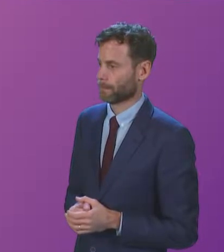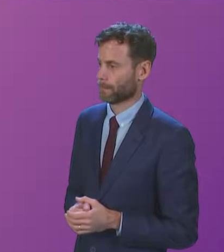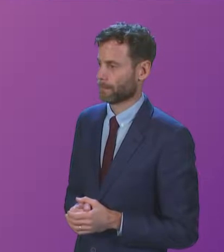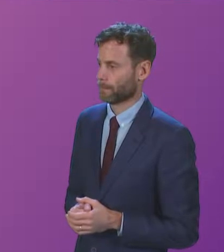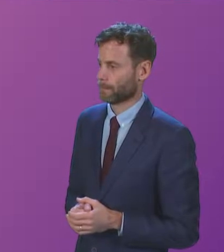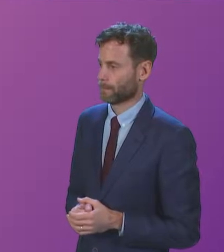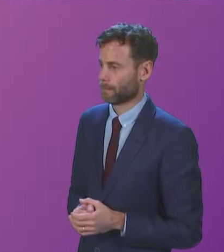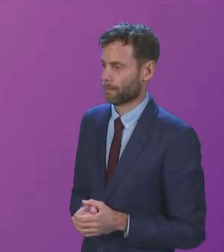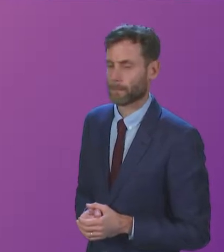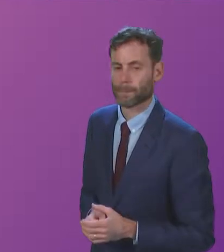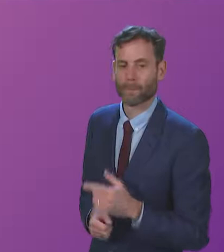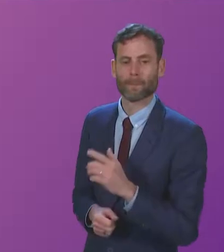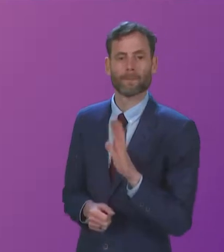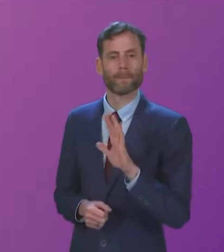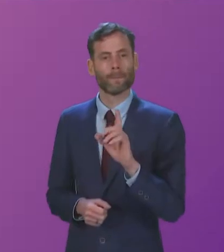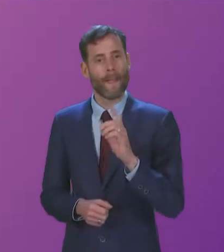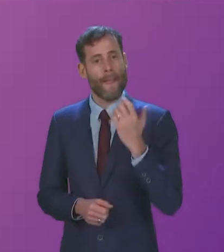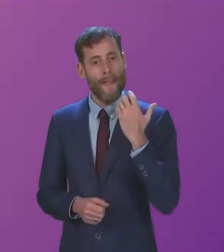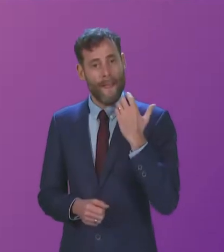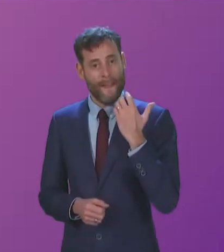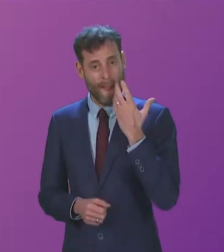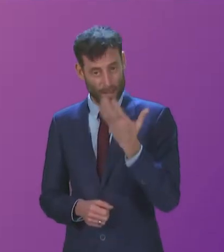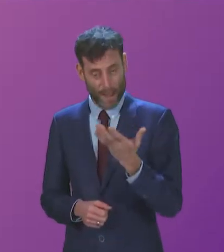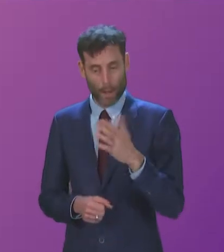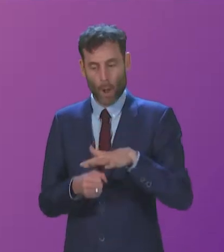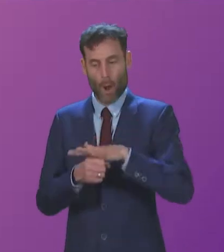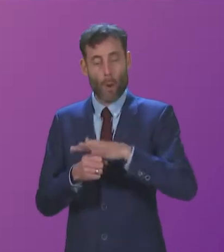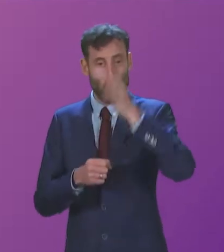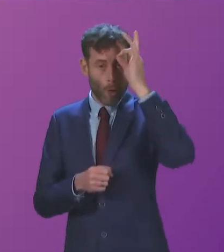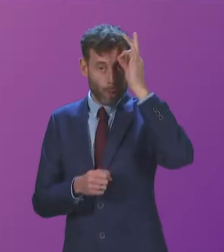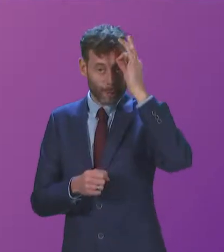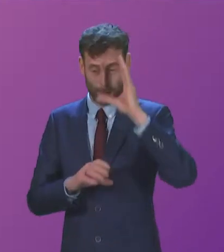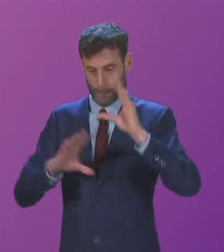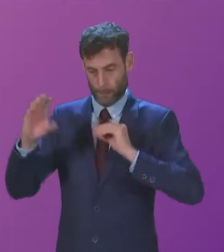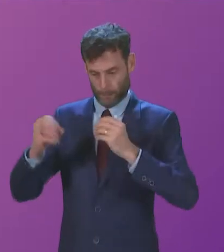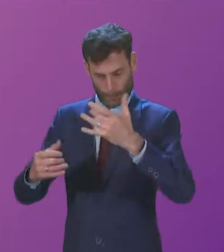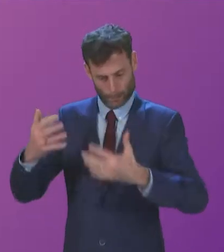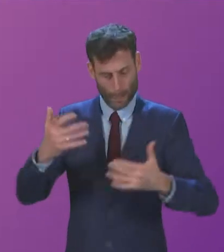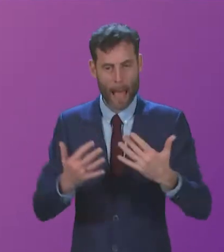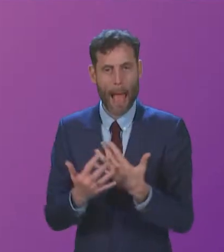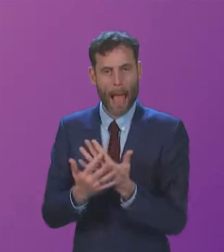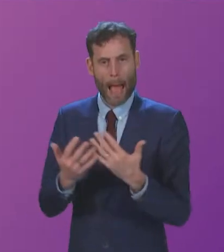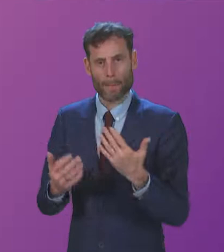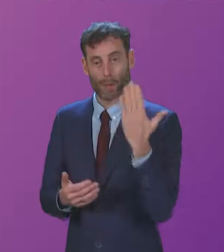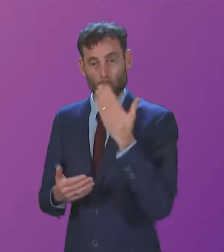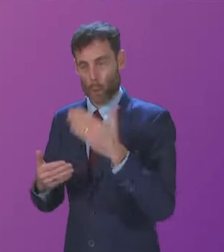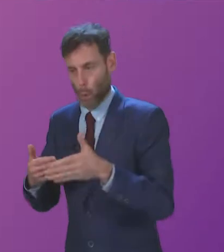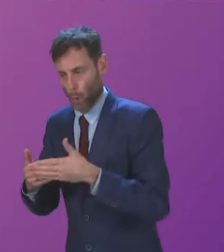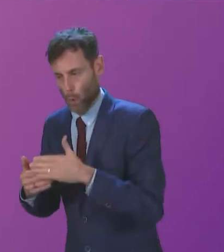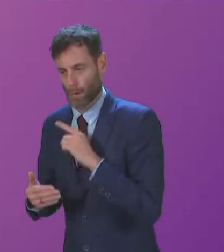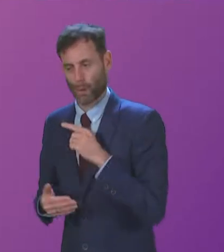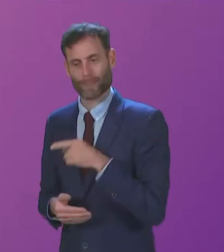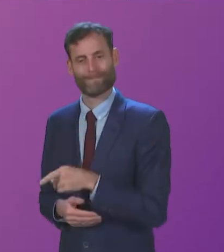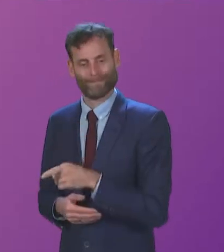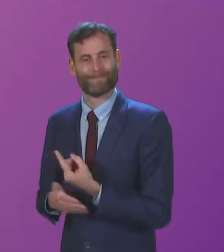We receive daily management information from local authorities that provides their intelligence of which schools in their area are closed due to